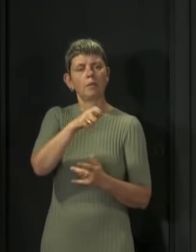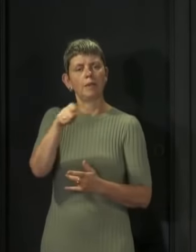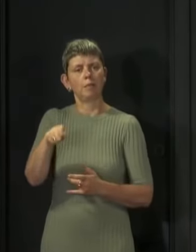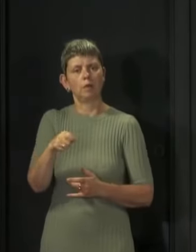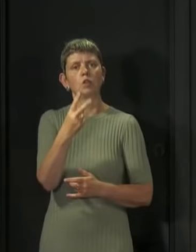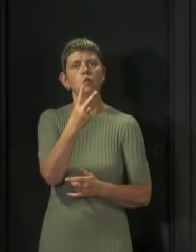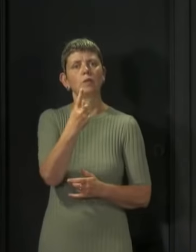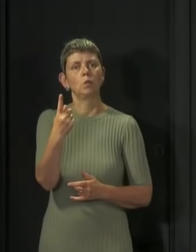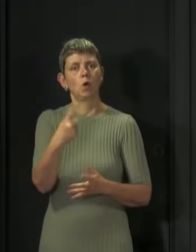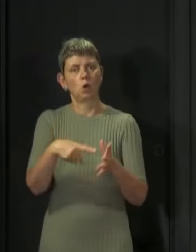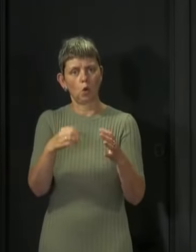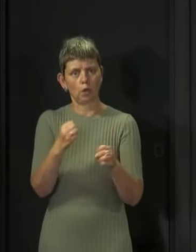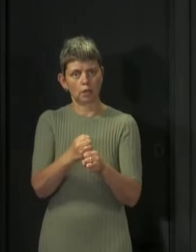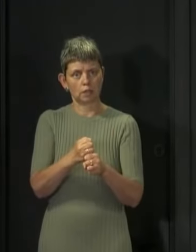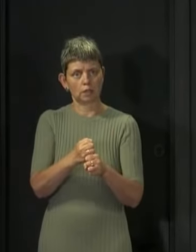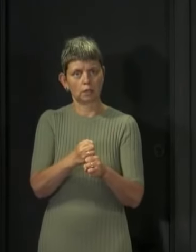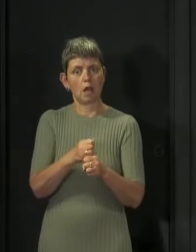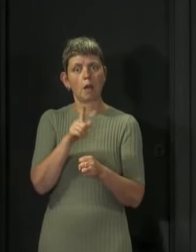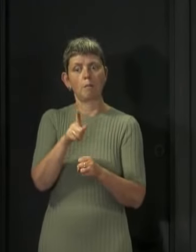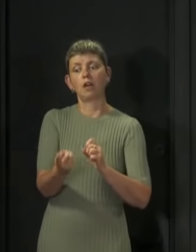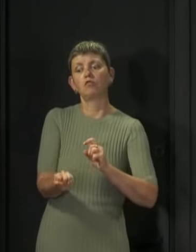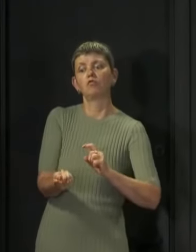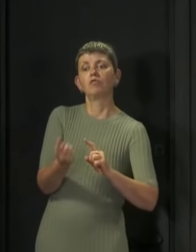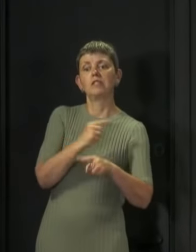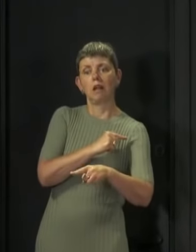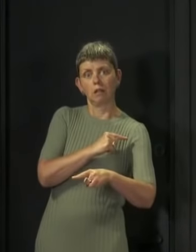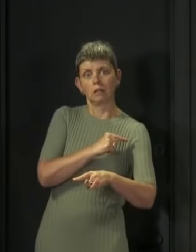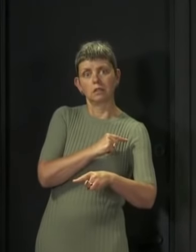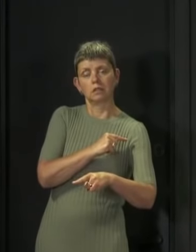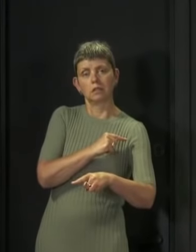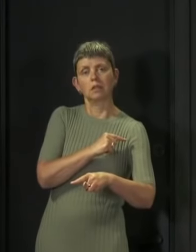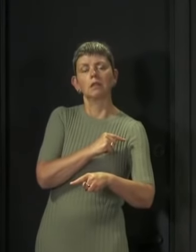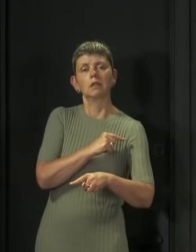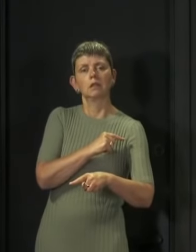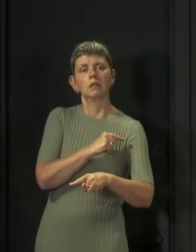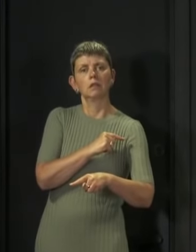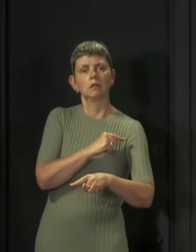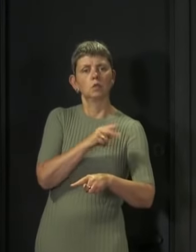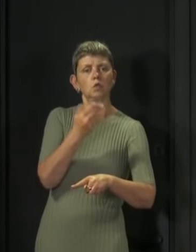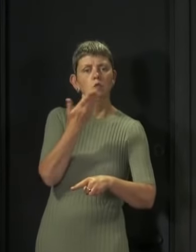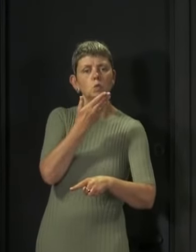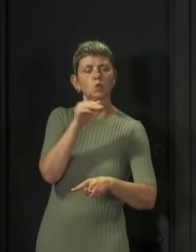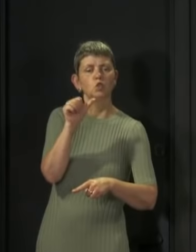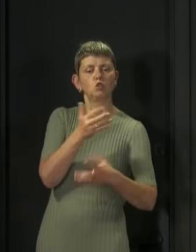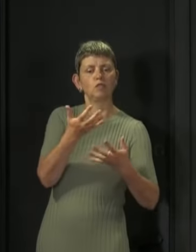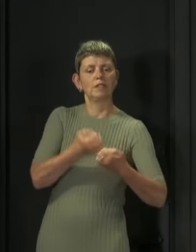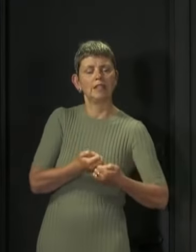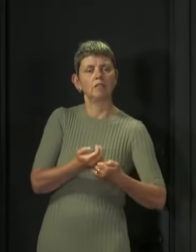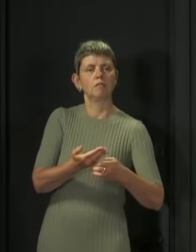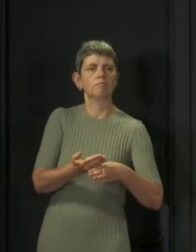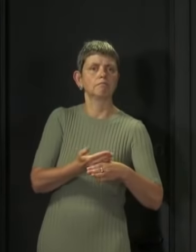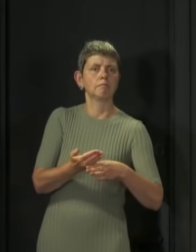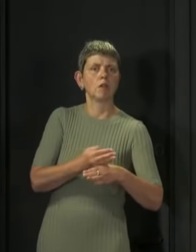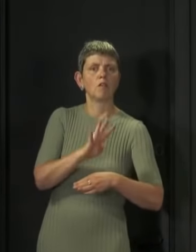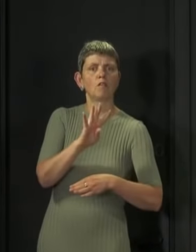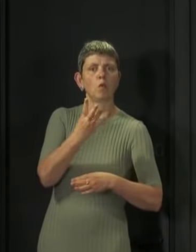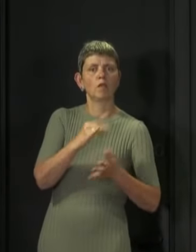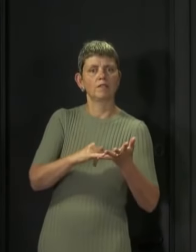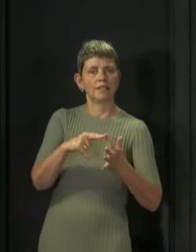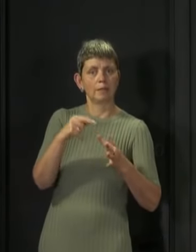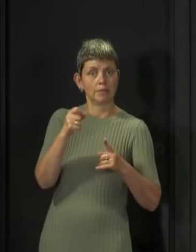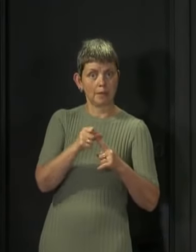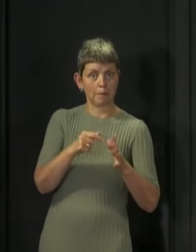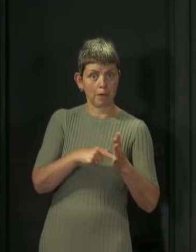21st of August, and the results of the appeals will be sent to schools by the 4th of September. So it is a fairly